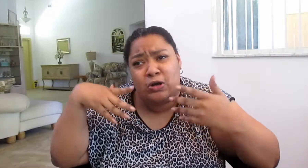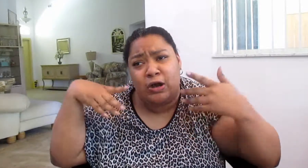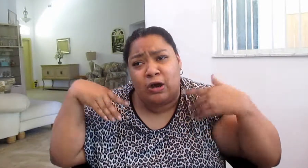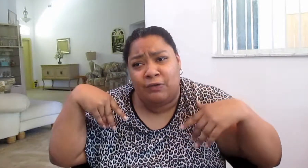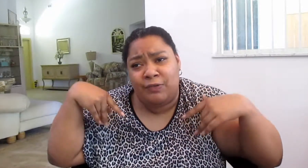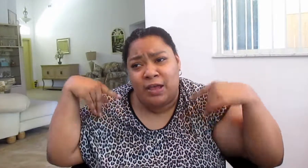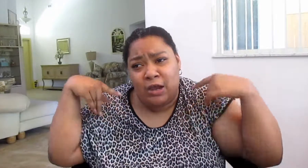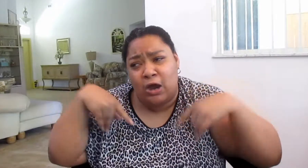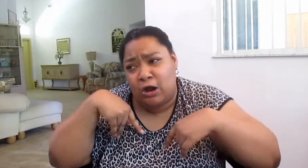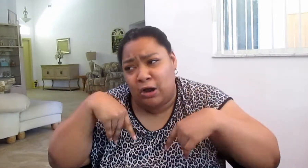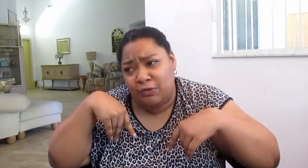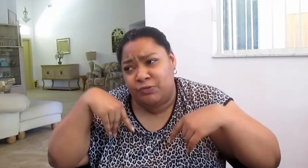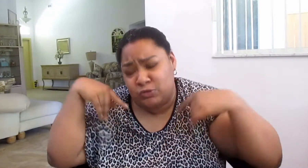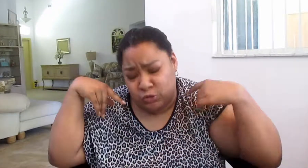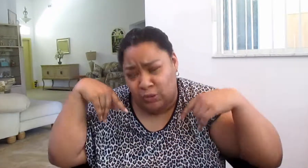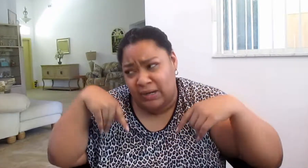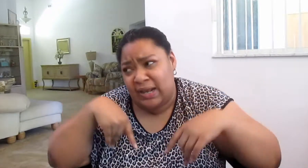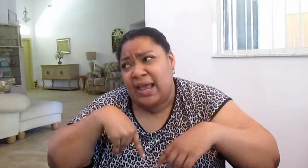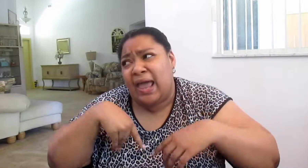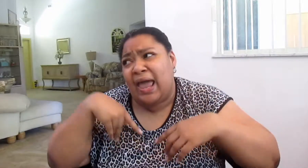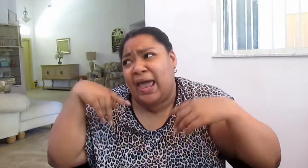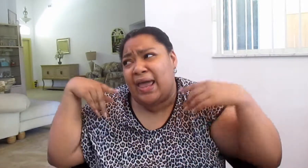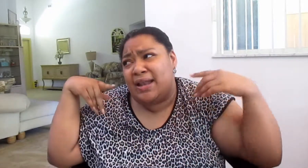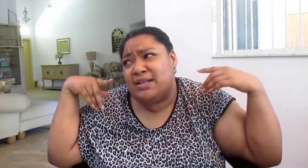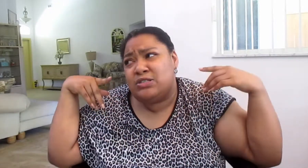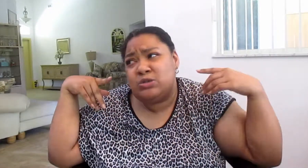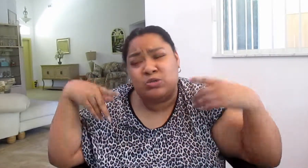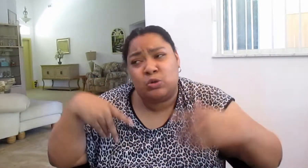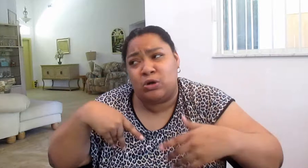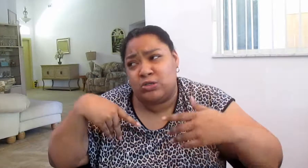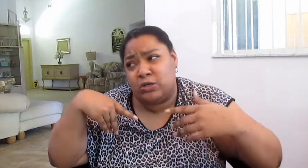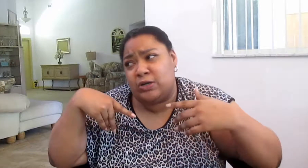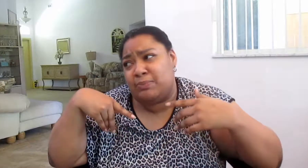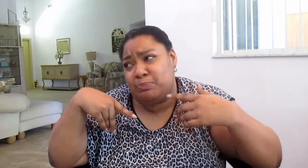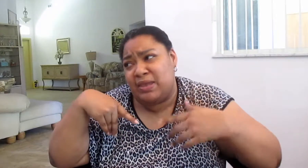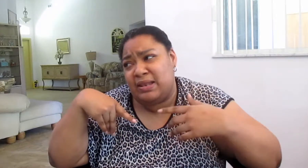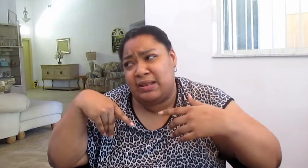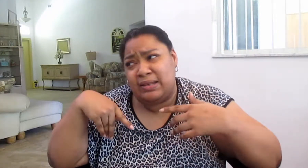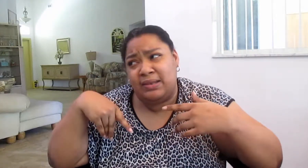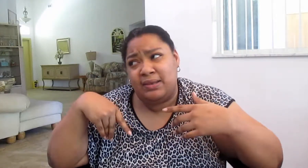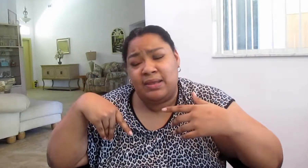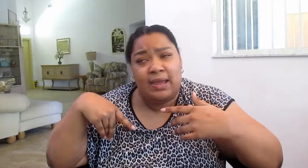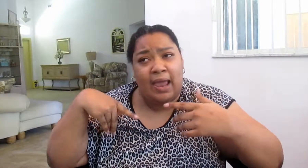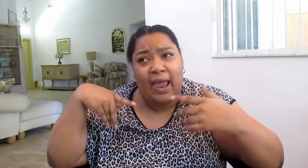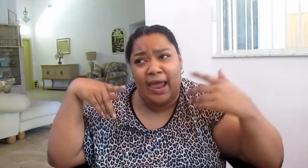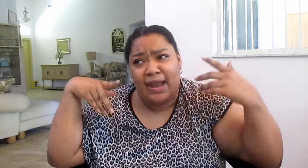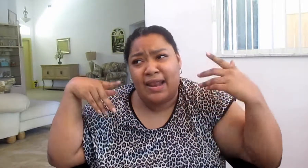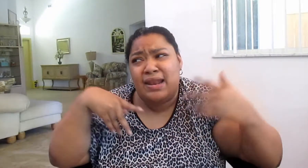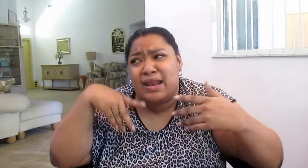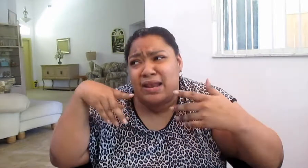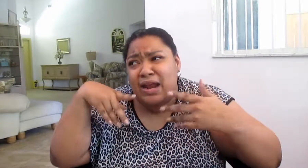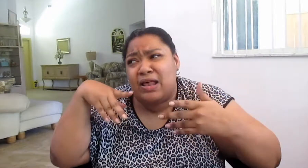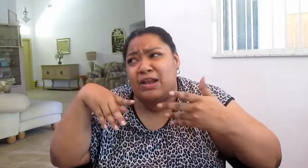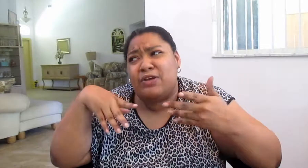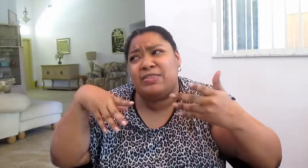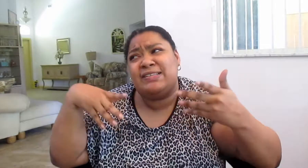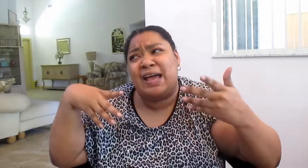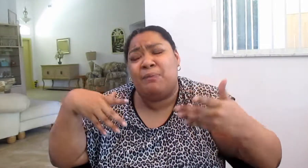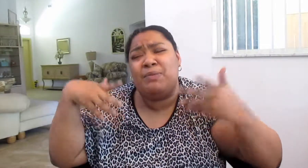off short and she was tortured and beaten. And not a lot of good things happened